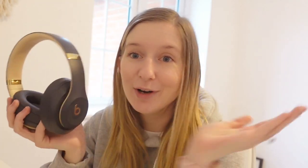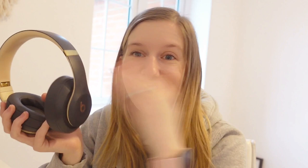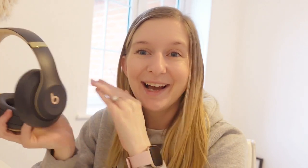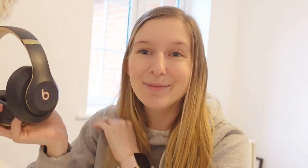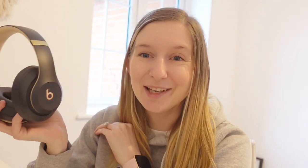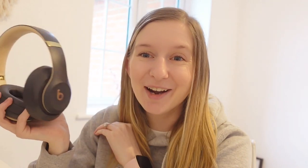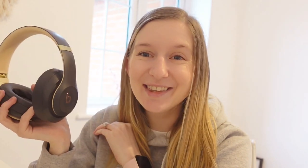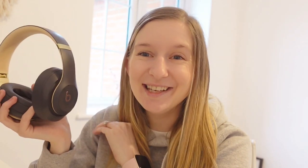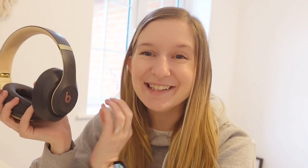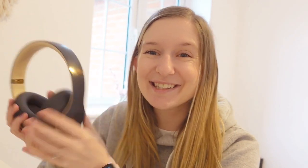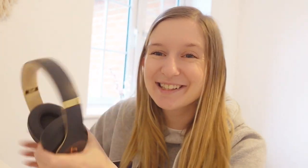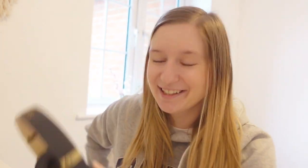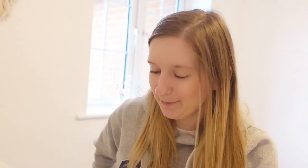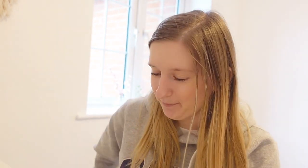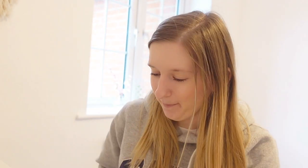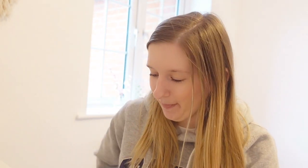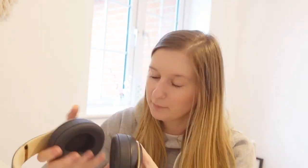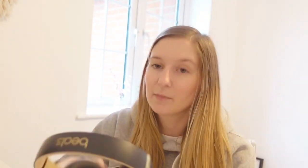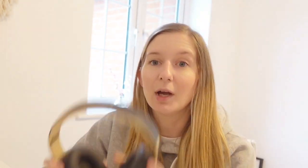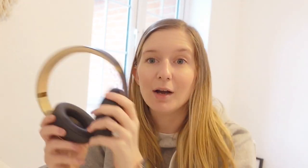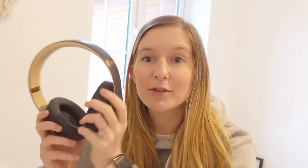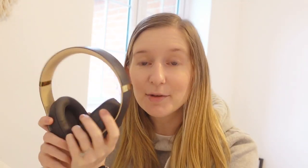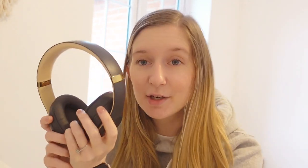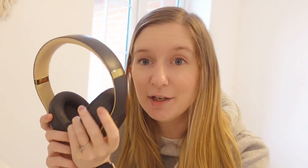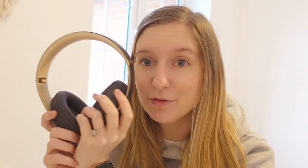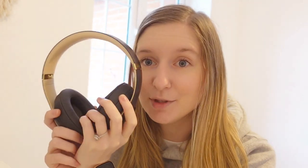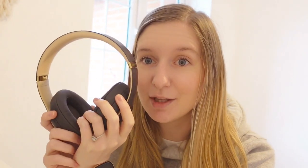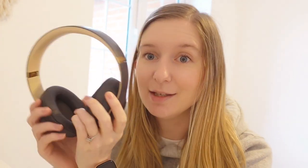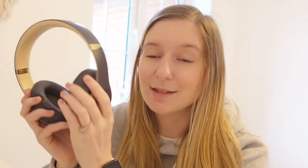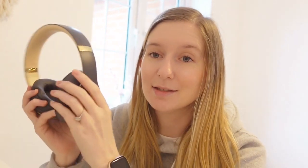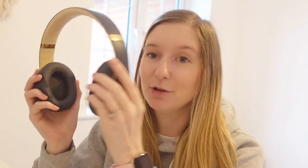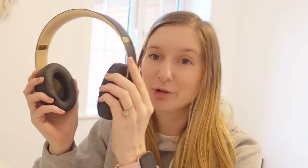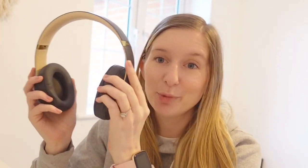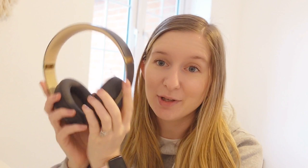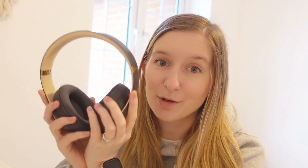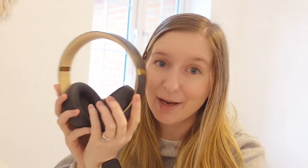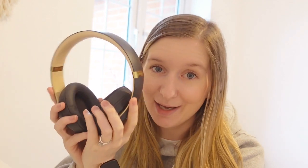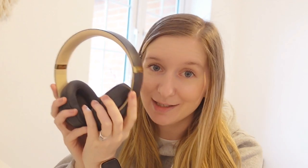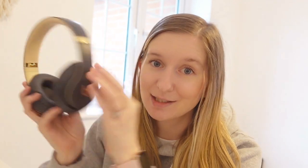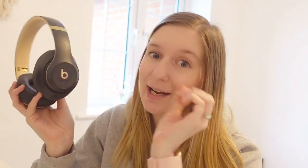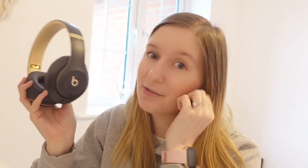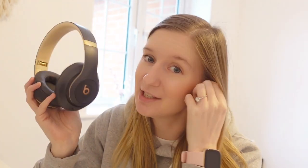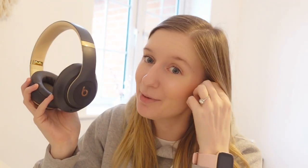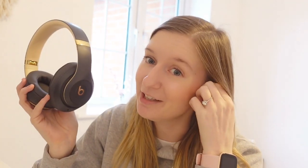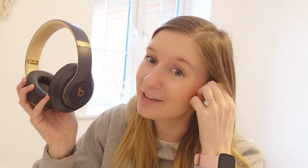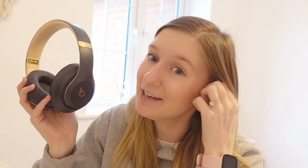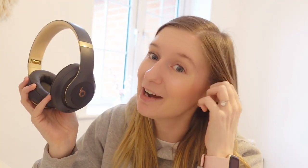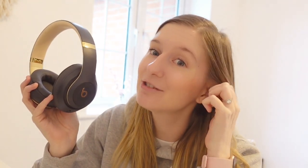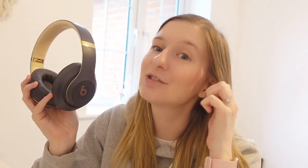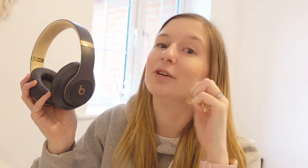I'll bring you behind the scenes. The downside of using these is that in order to put these on my head I have to take my hearing aid out so